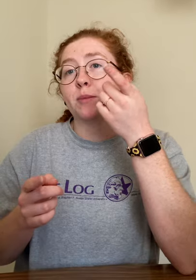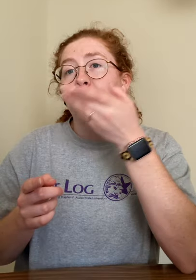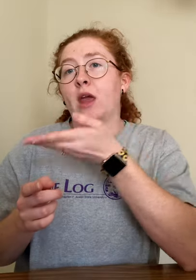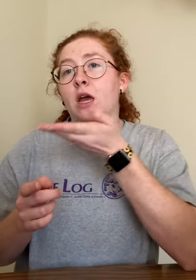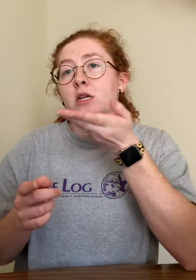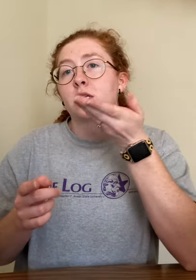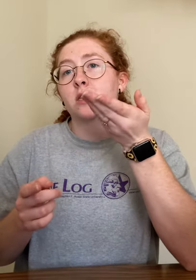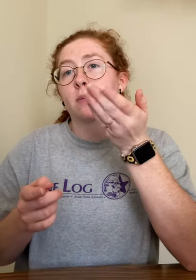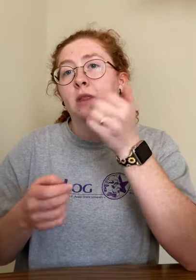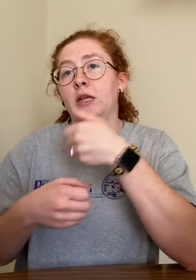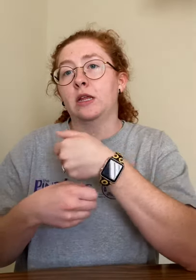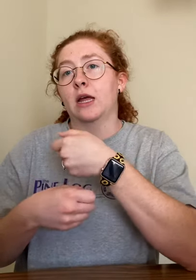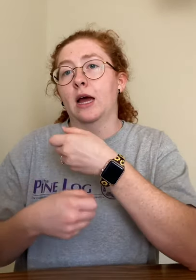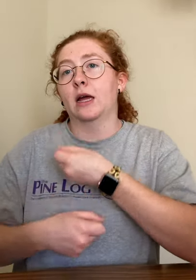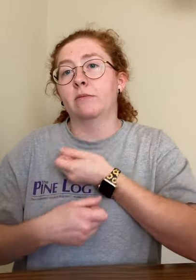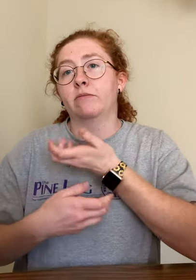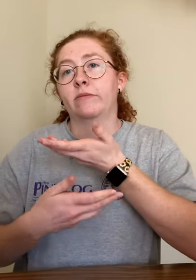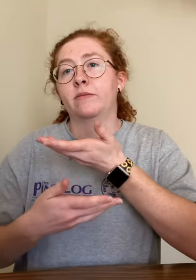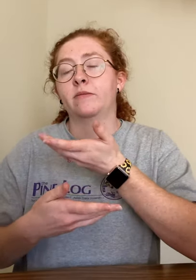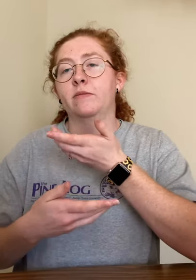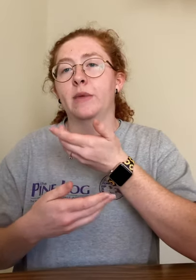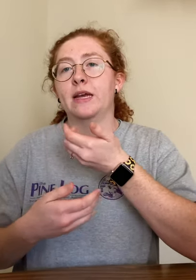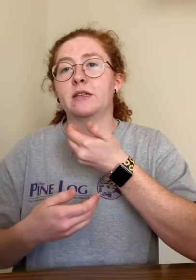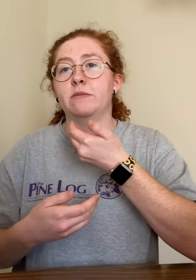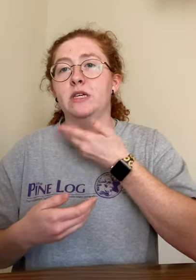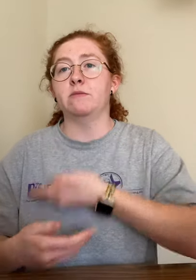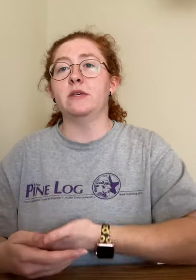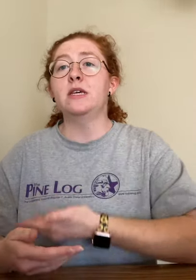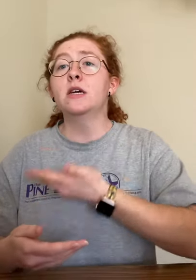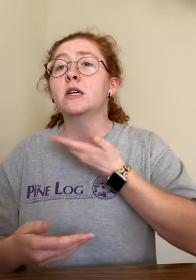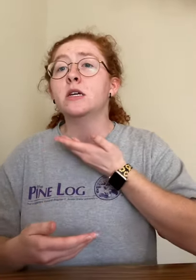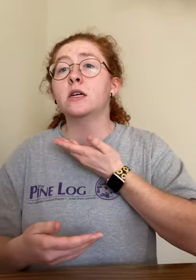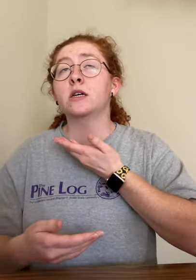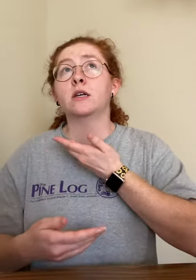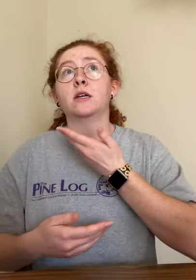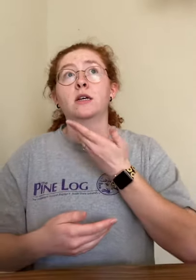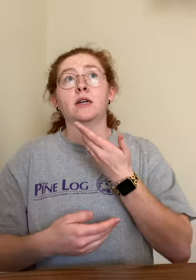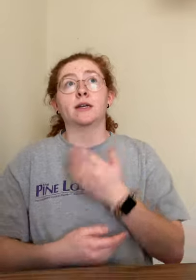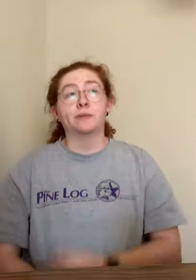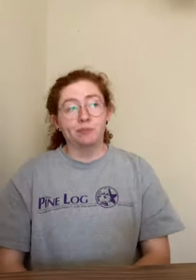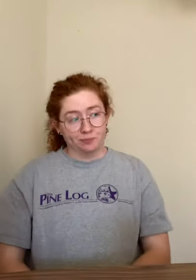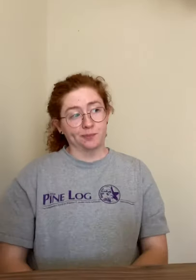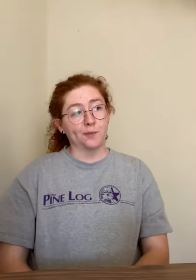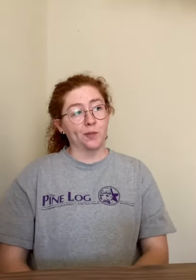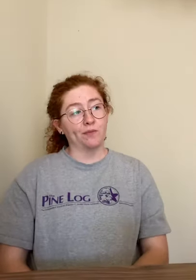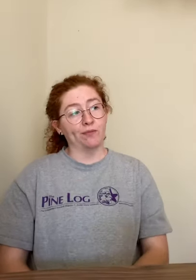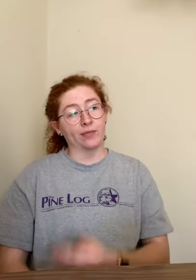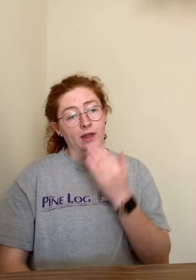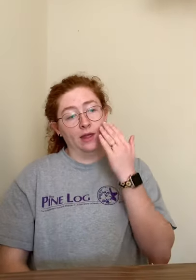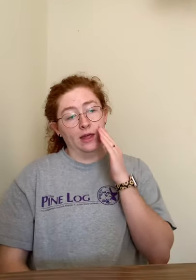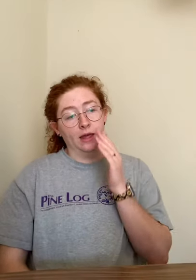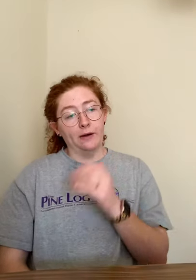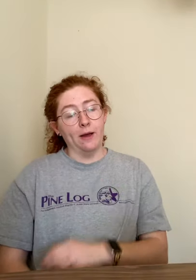something that makes me me, I don't know.